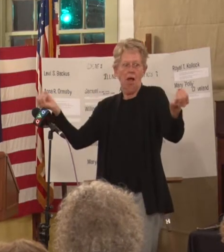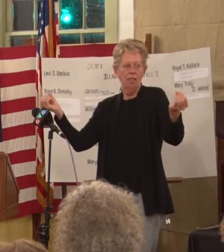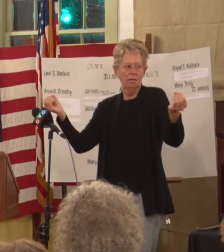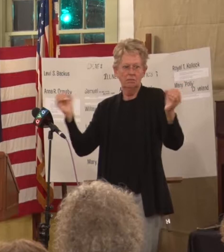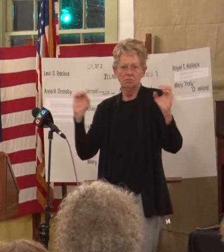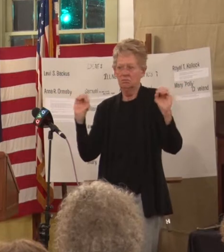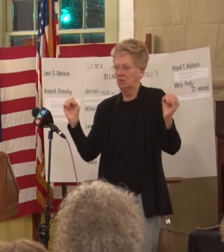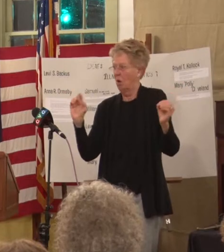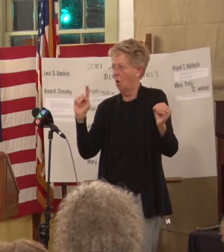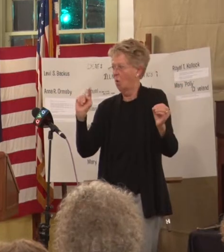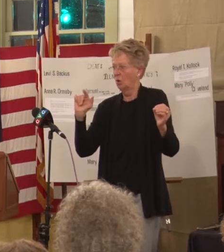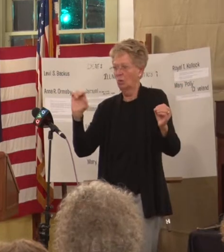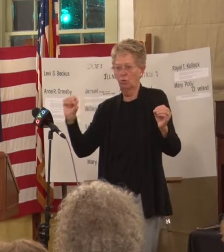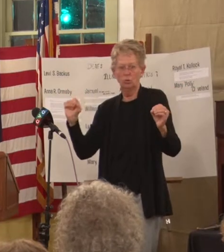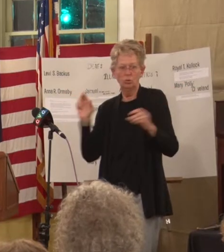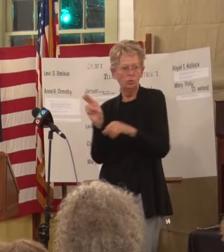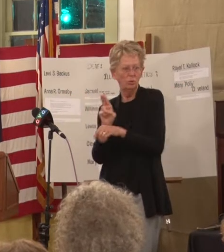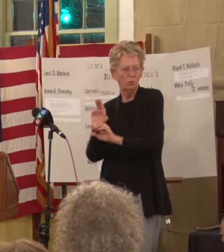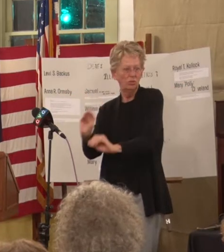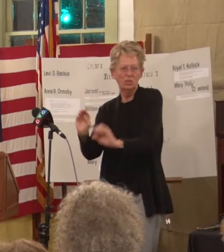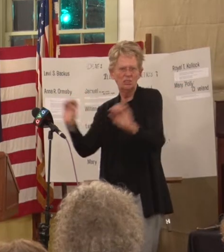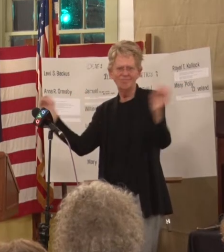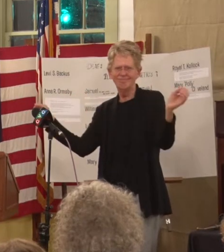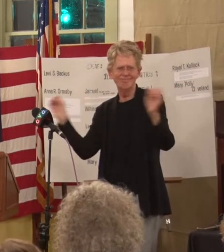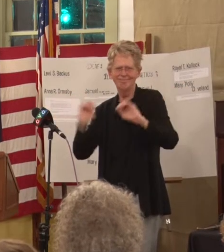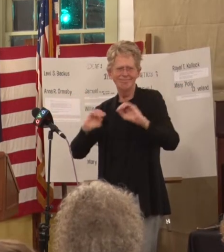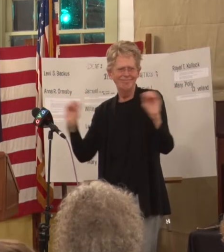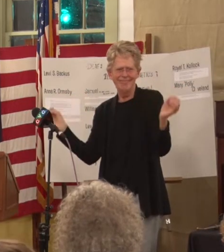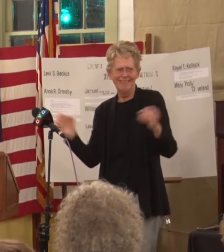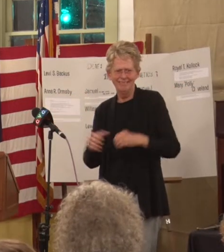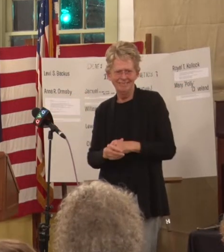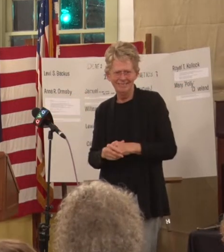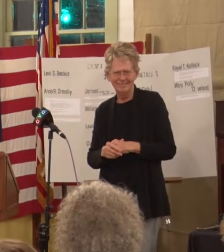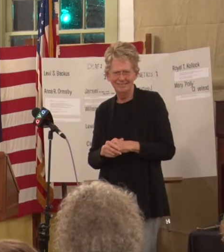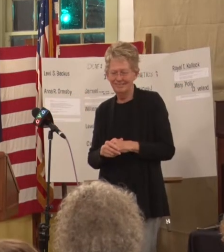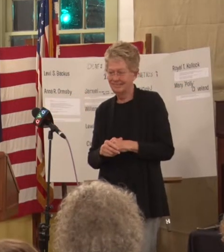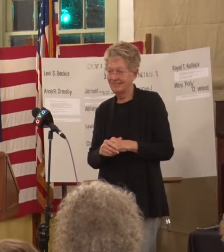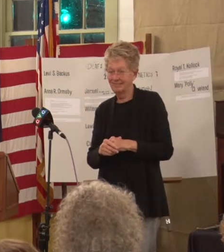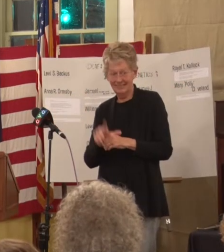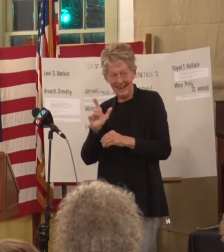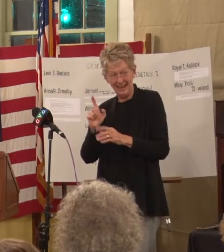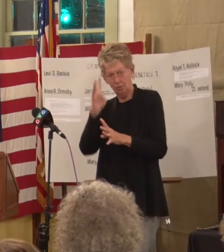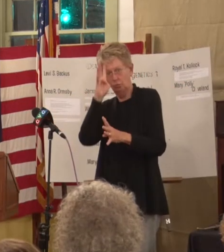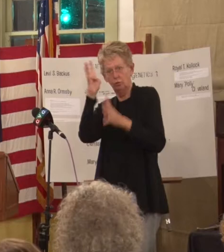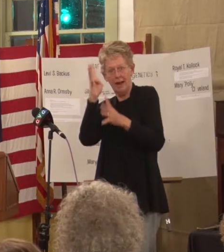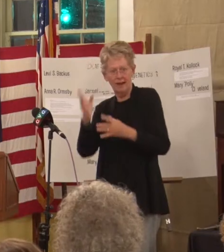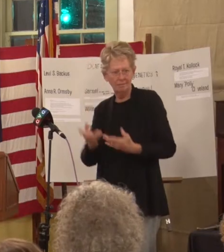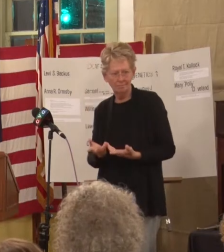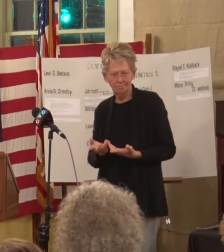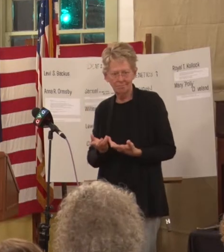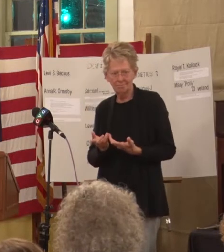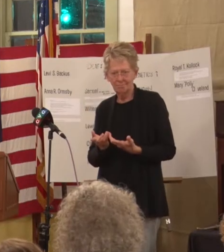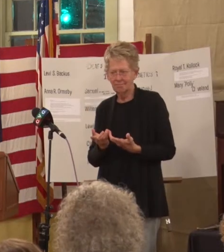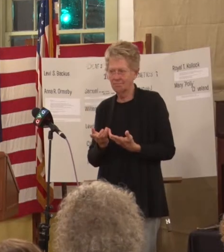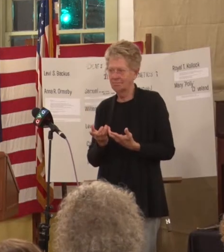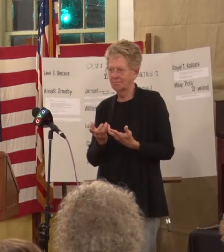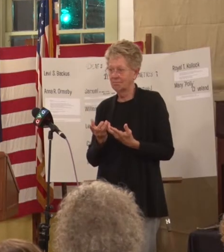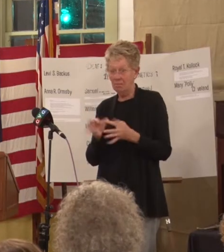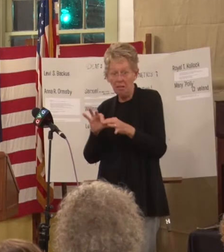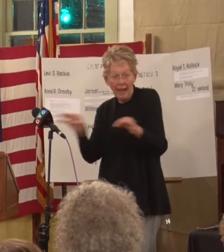to teach deaf individuals. They had to create. They were creating a language, building